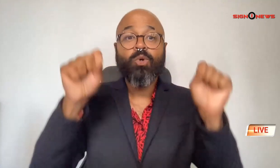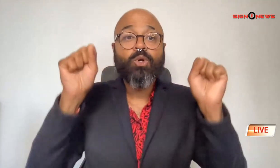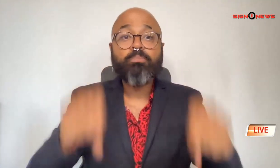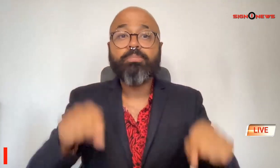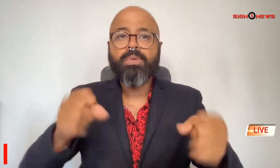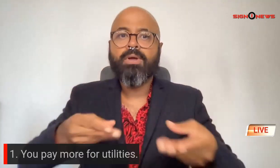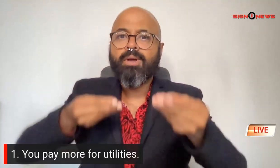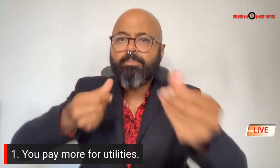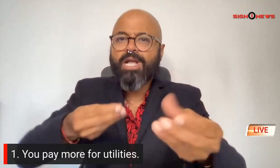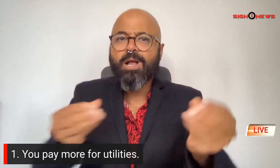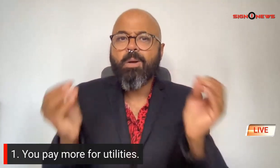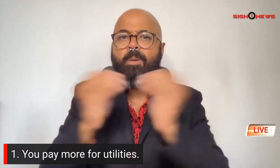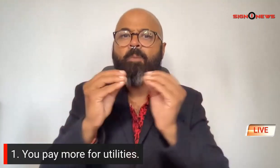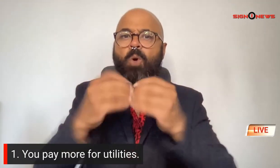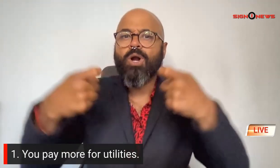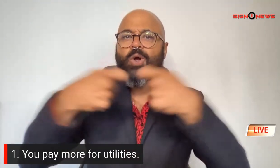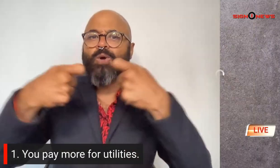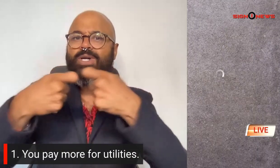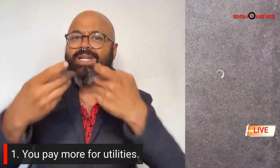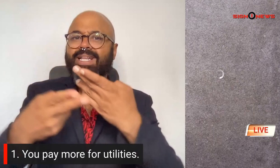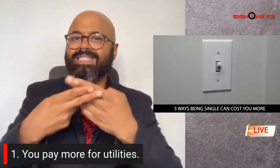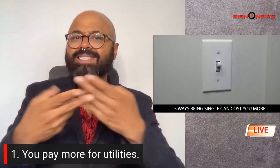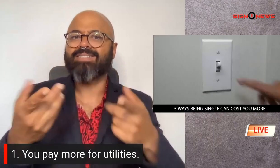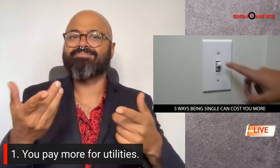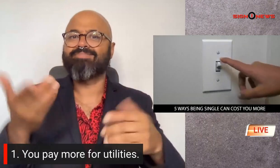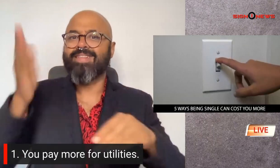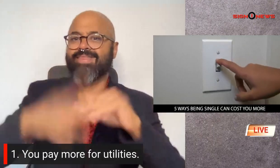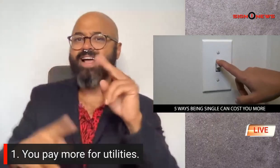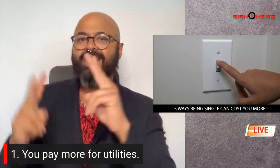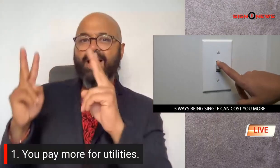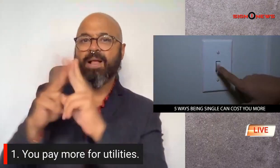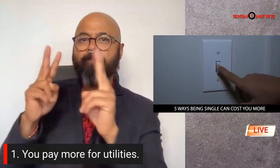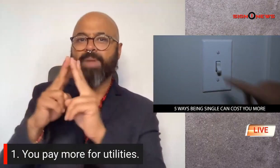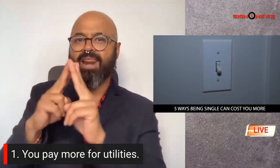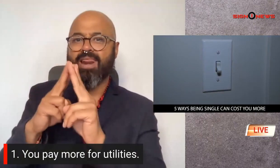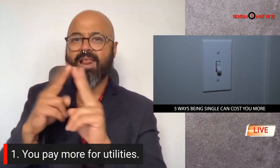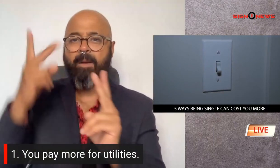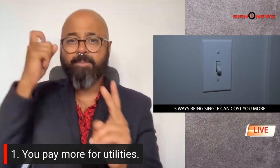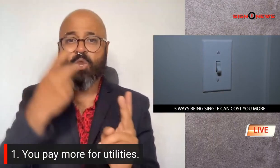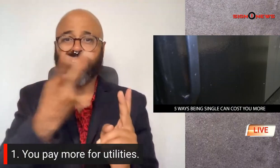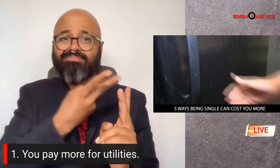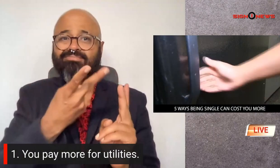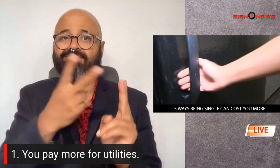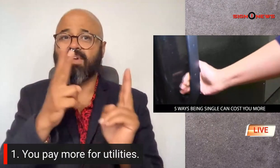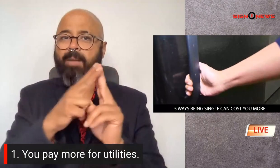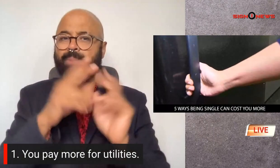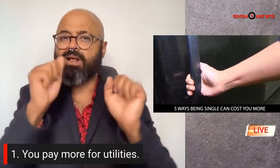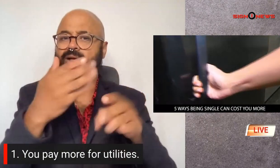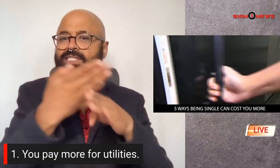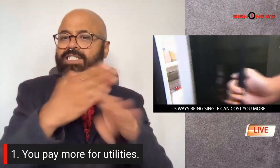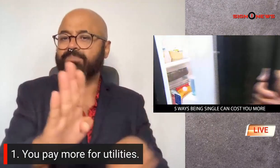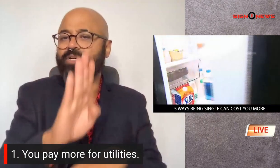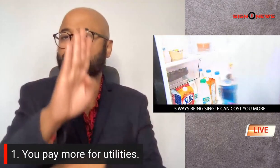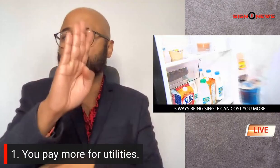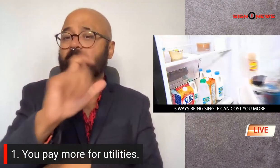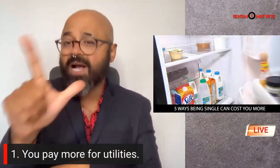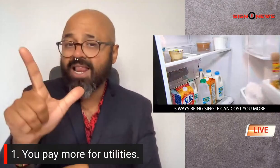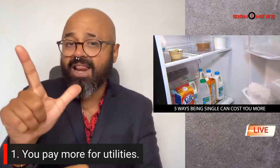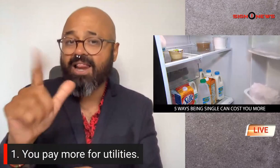you'll probably pay more for utilities than a couple because they can split all those bills